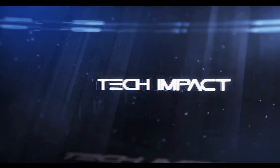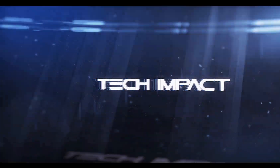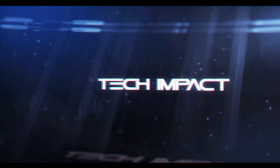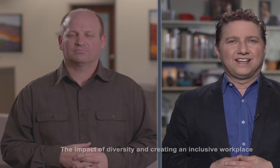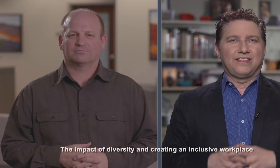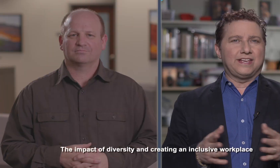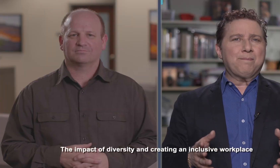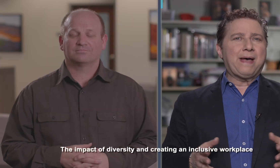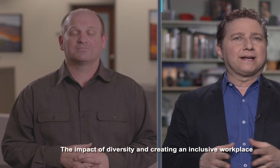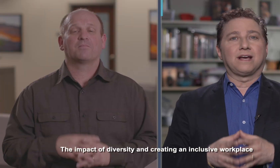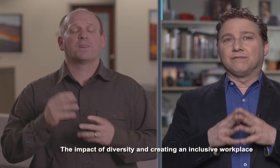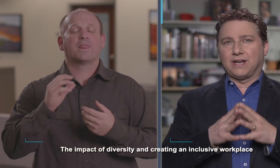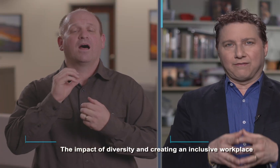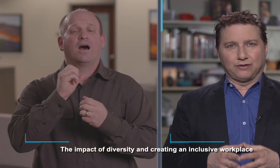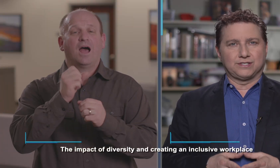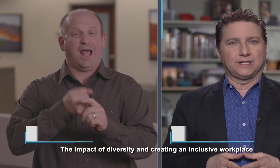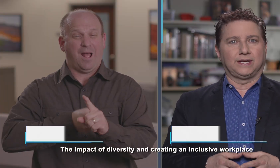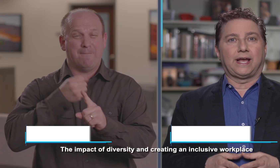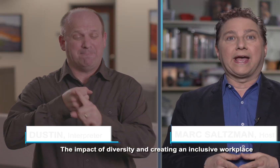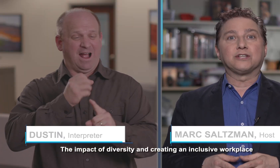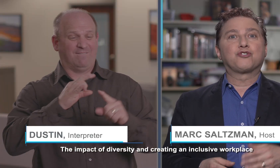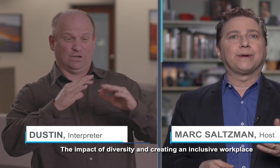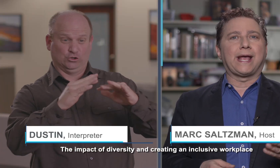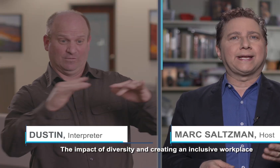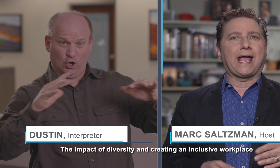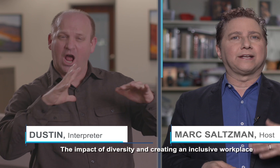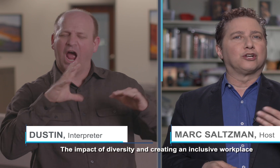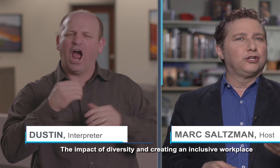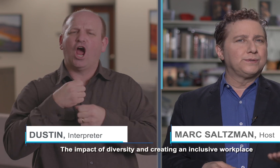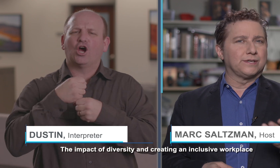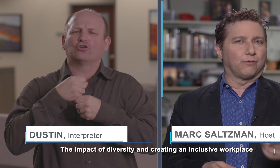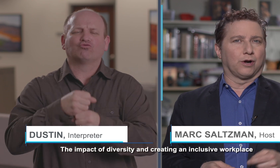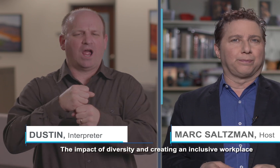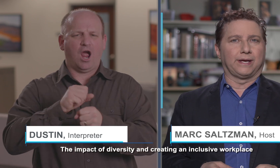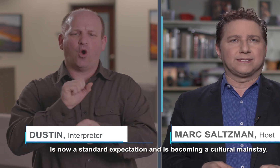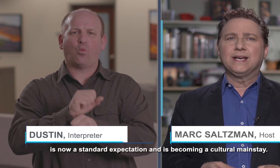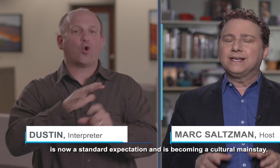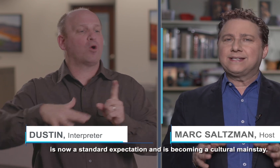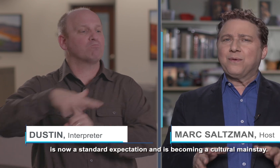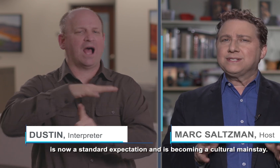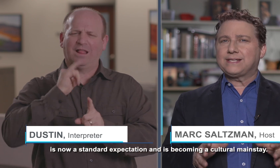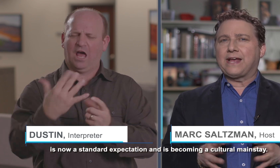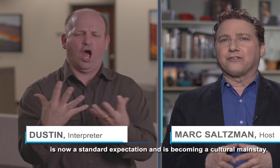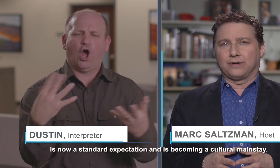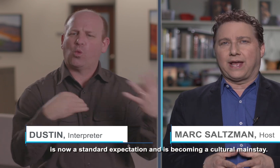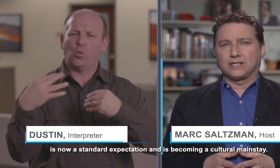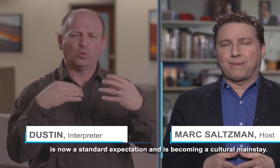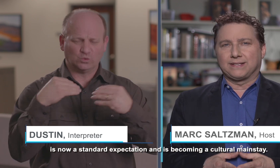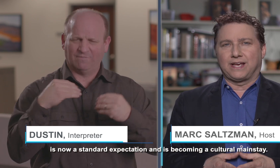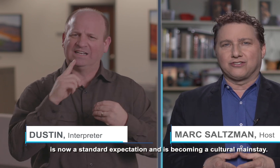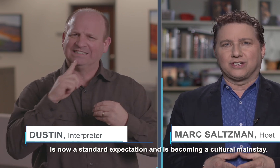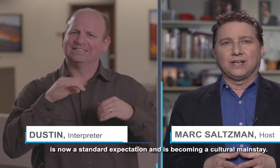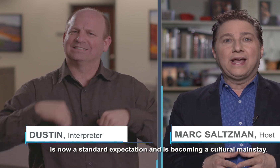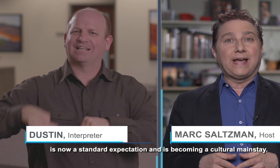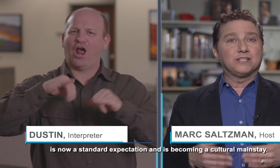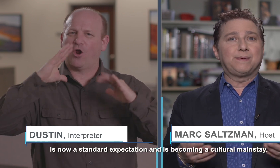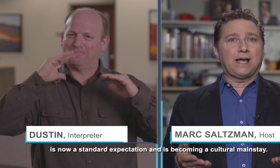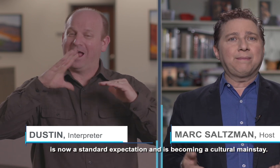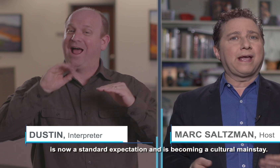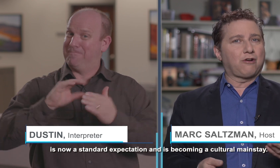The impact of diversity and creating an inclusive workplace is now a standard expectation and is becoming a